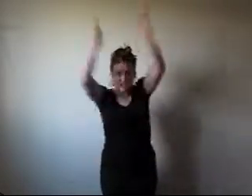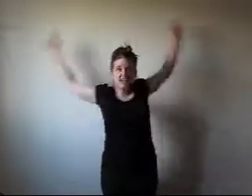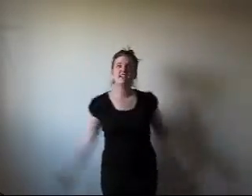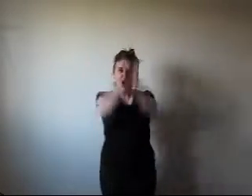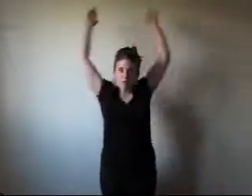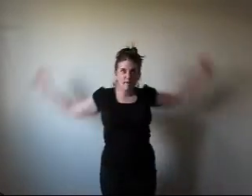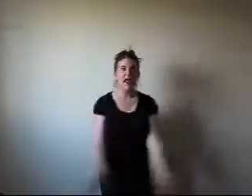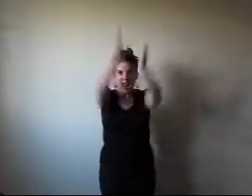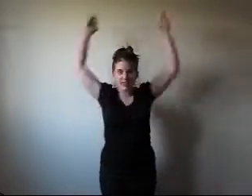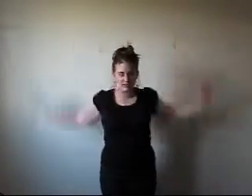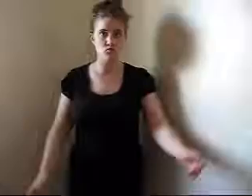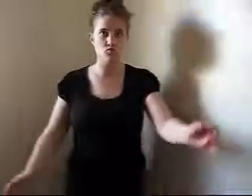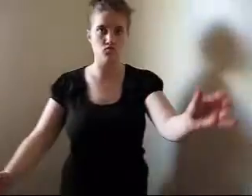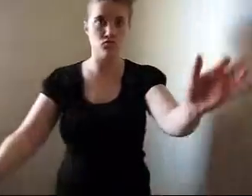Because I don't with my hands. Hmm.